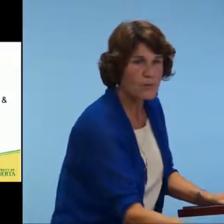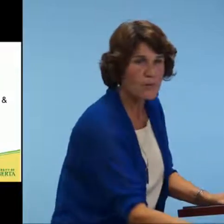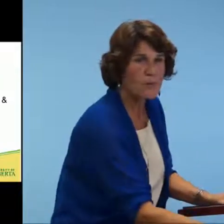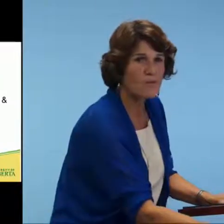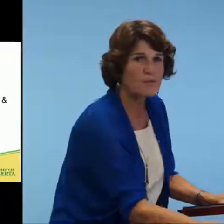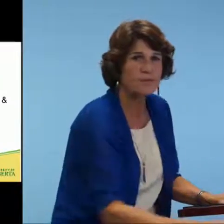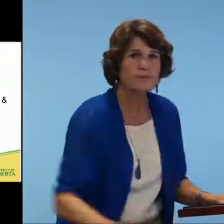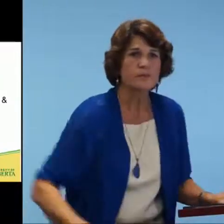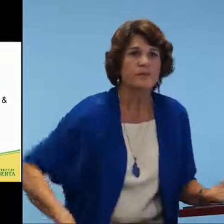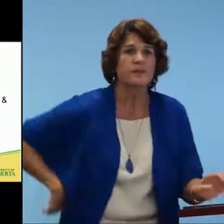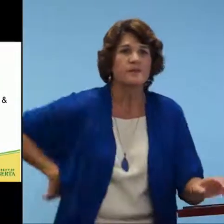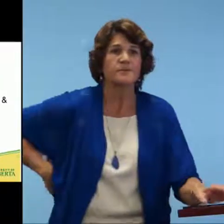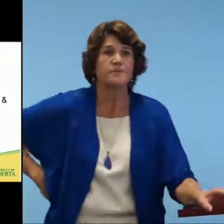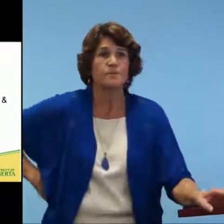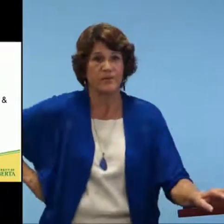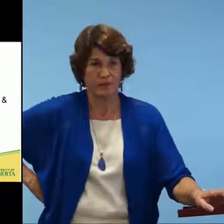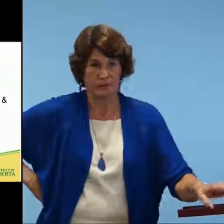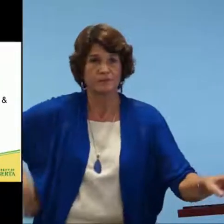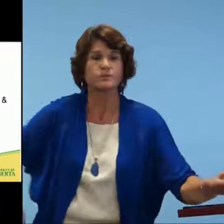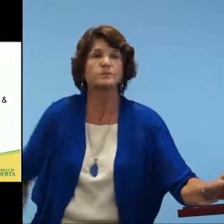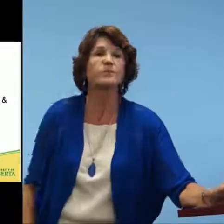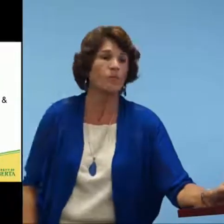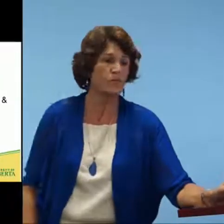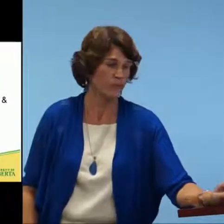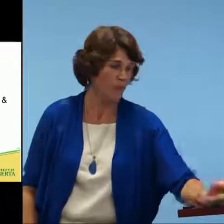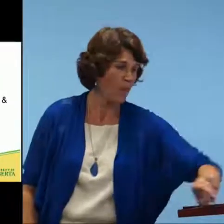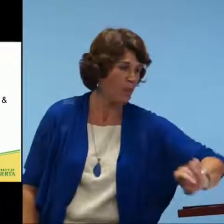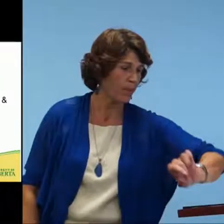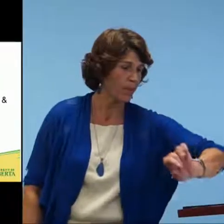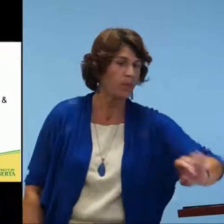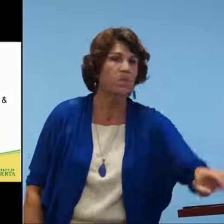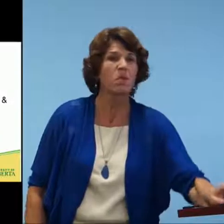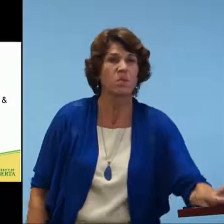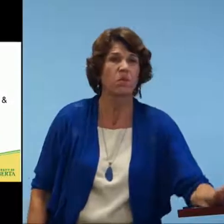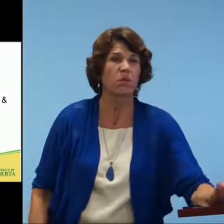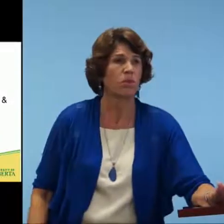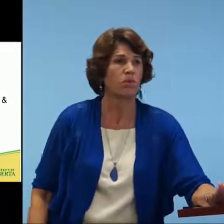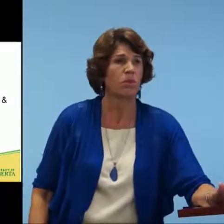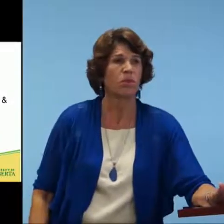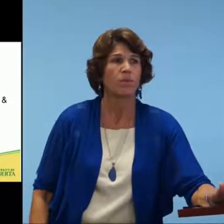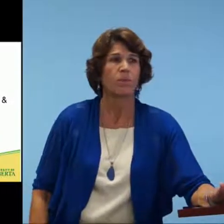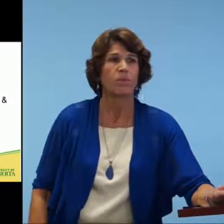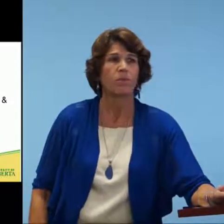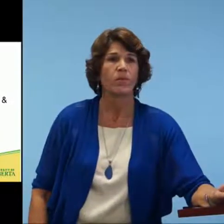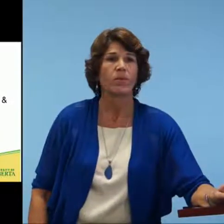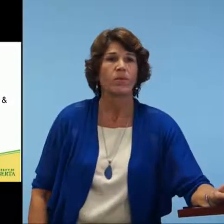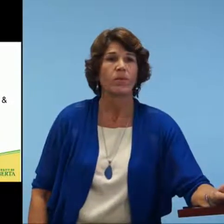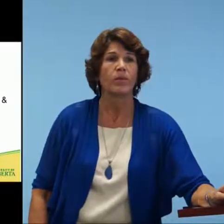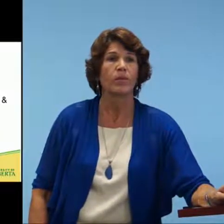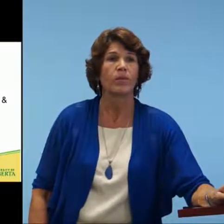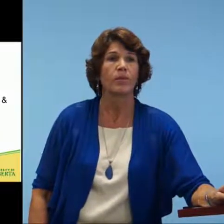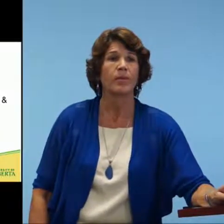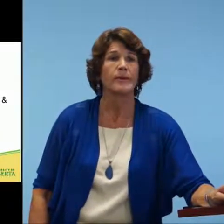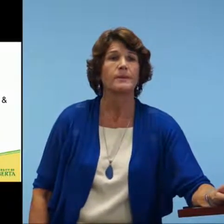Thank you, Linda. I'm going to, there has been one question and you had already mentioned that